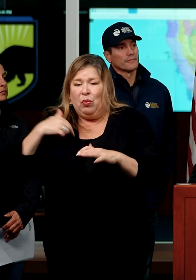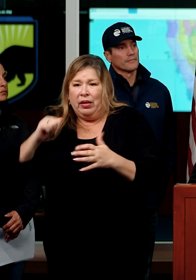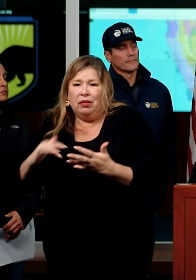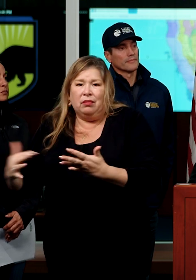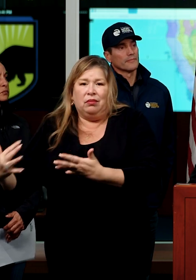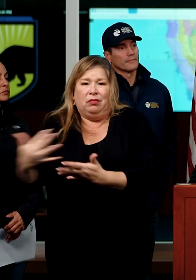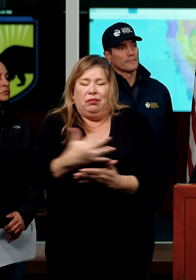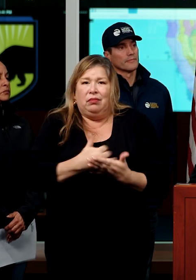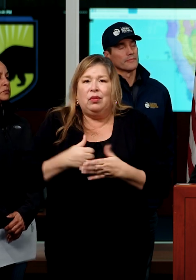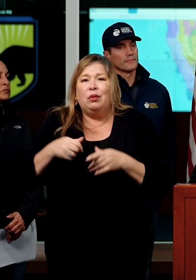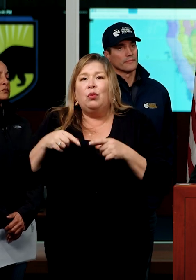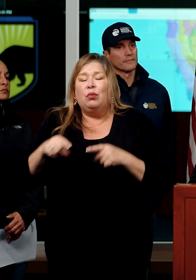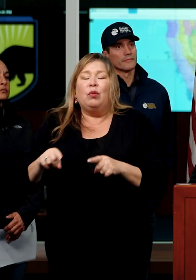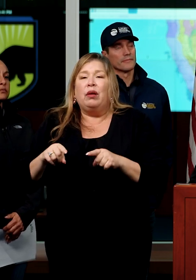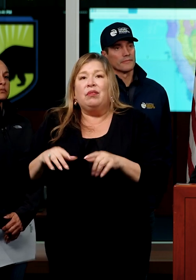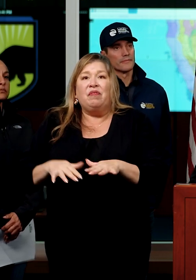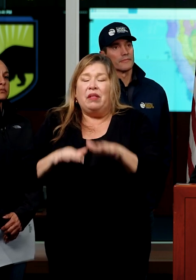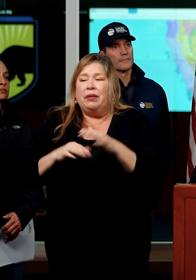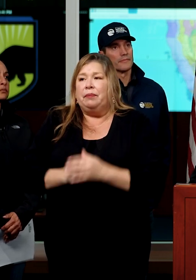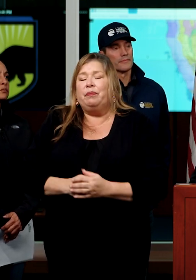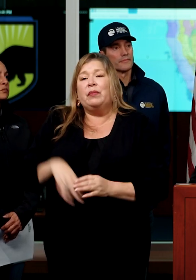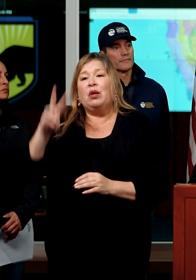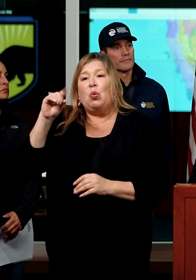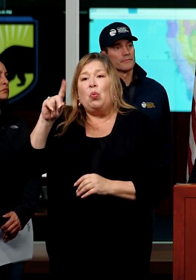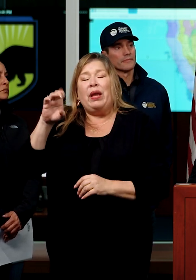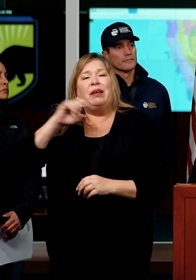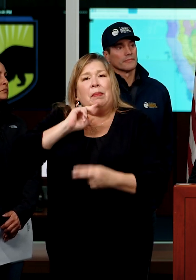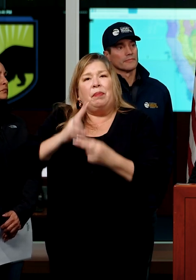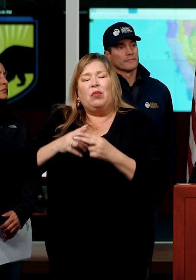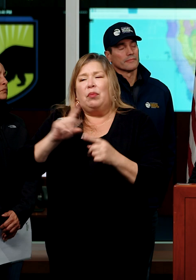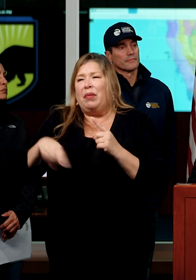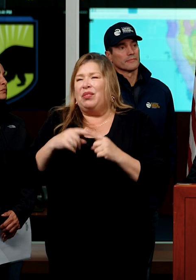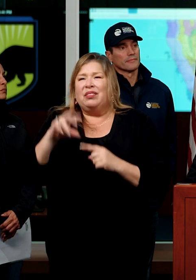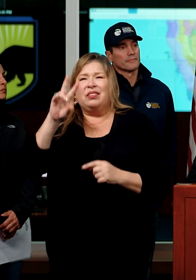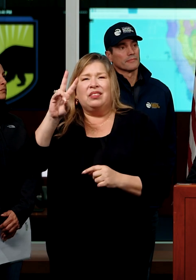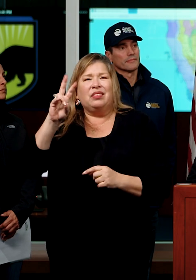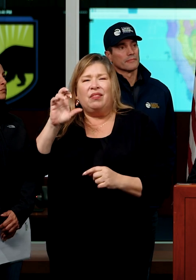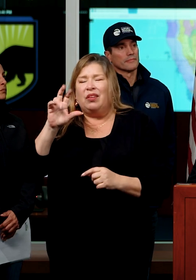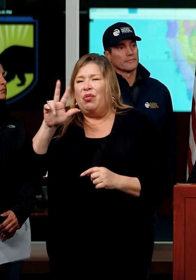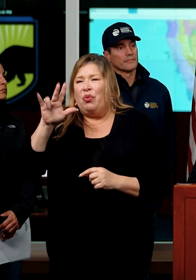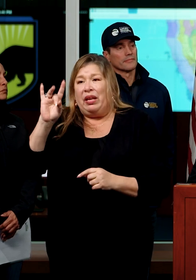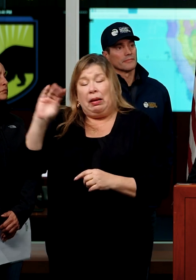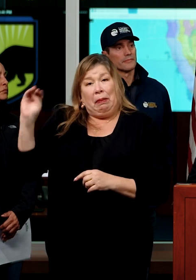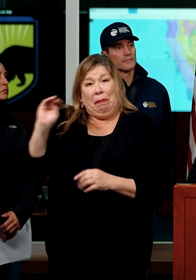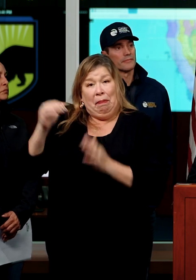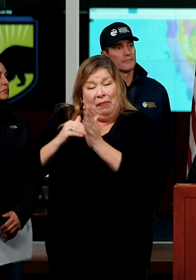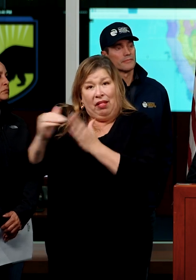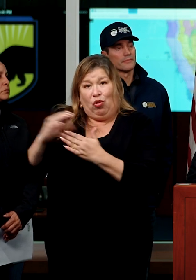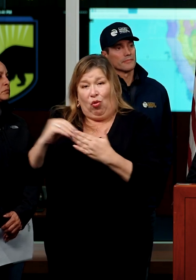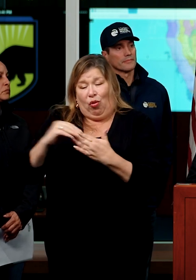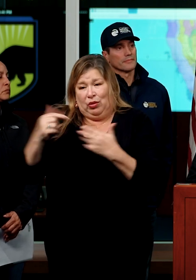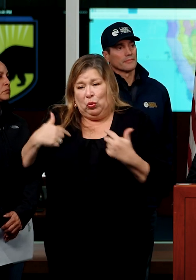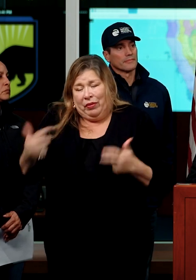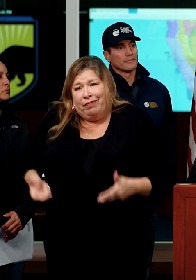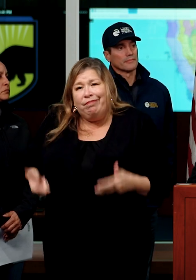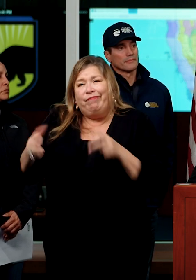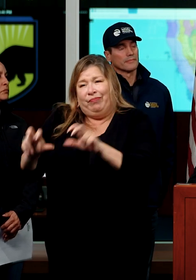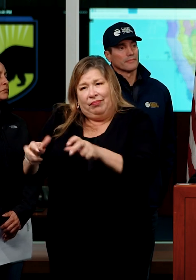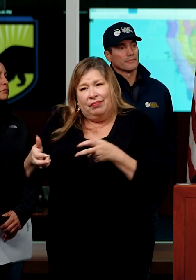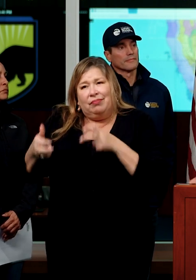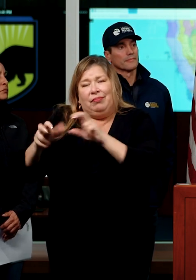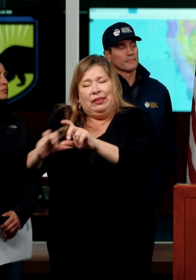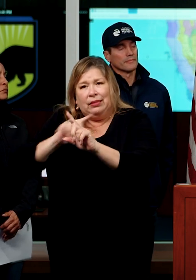times like this. Wade, uh, reference $700 million. It's $738 million that we've invested in the last two years